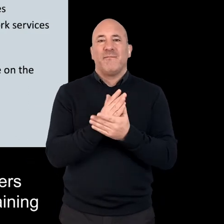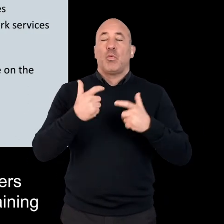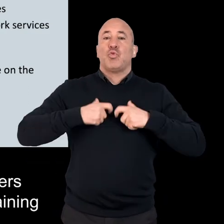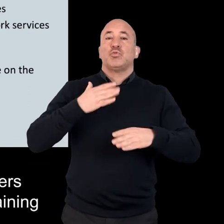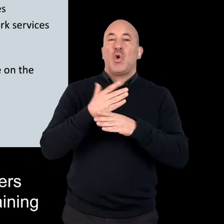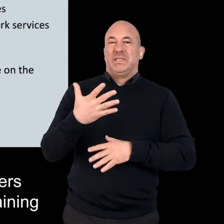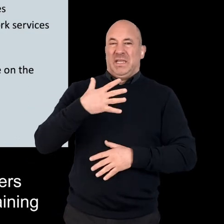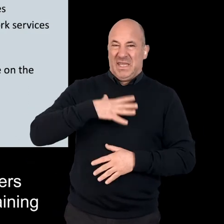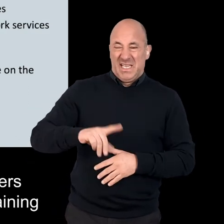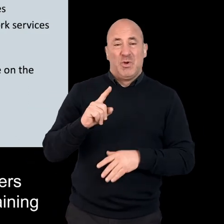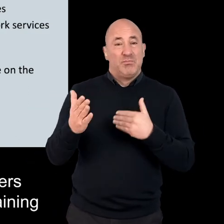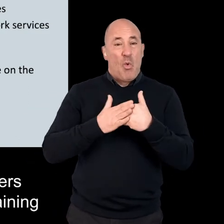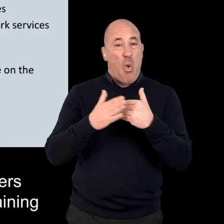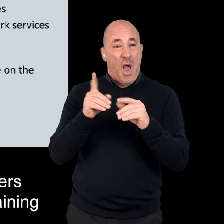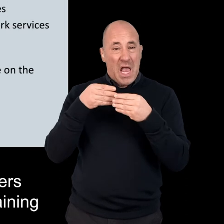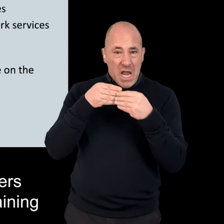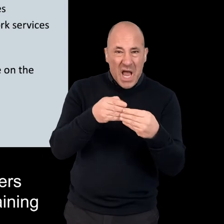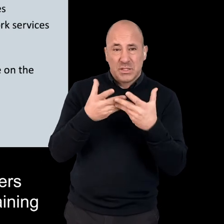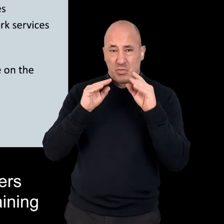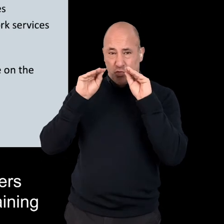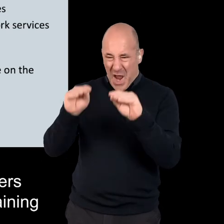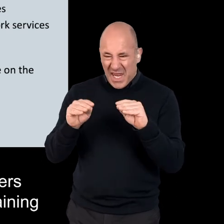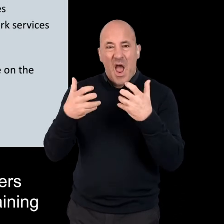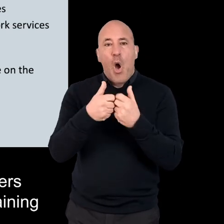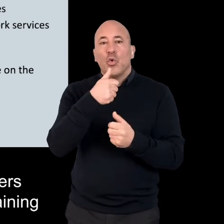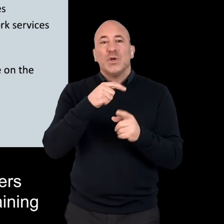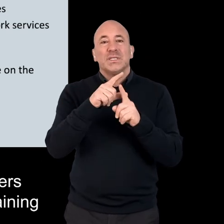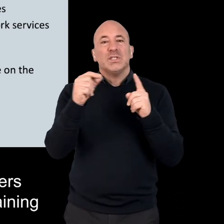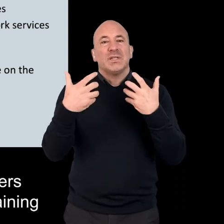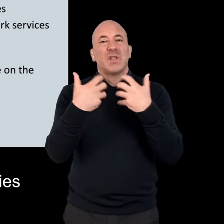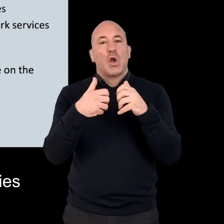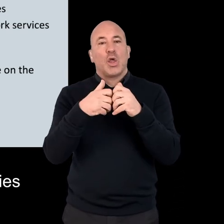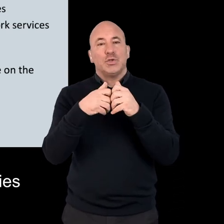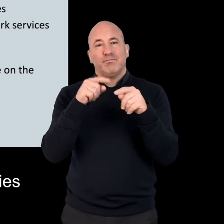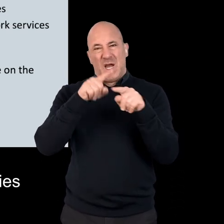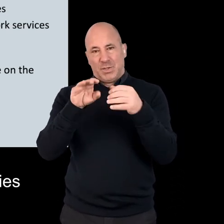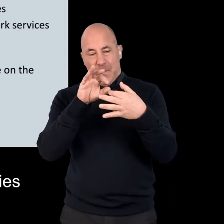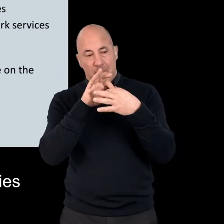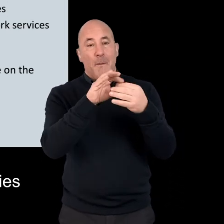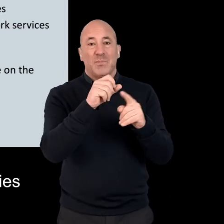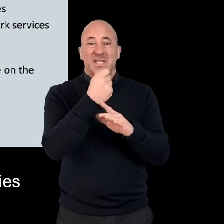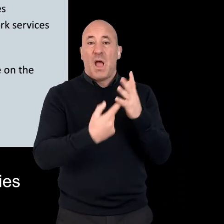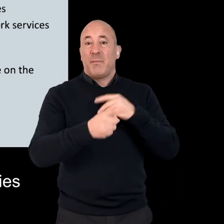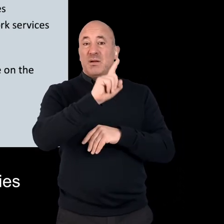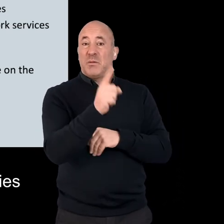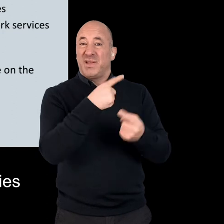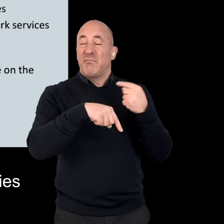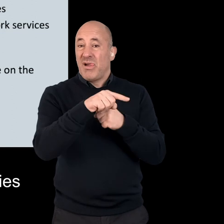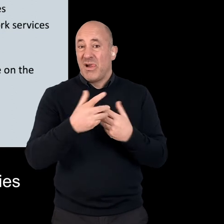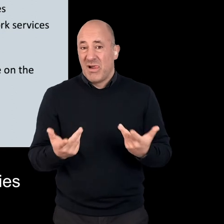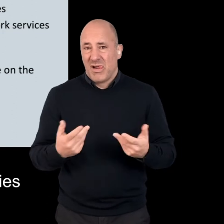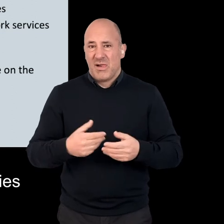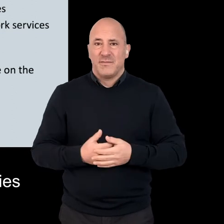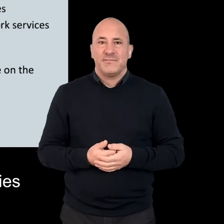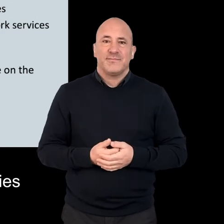There's a need for social workers to receive more guidance and training on the use of digital technologies with